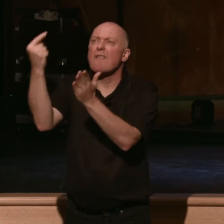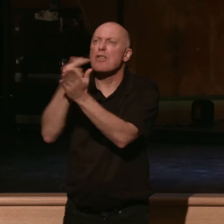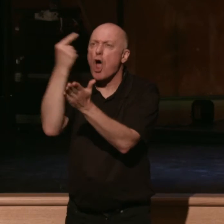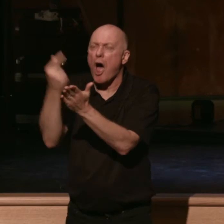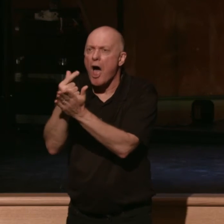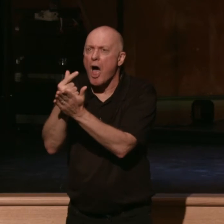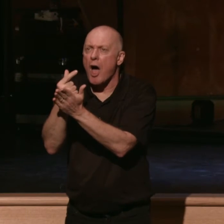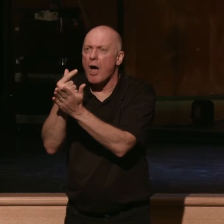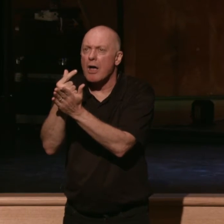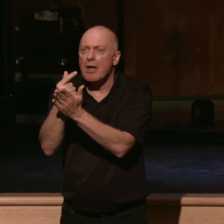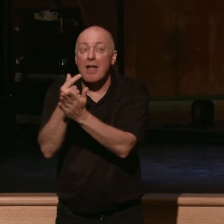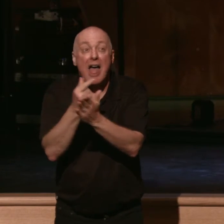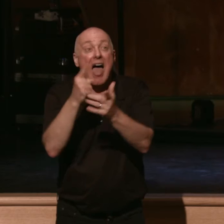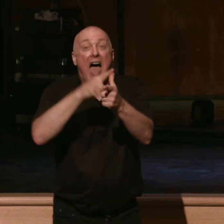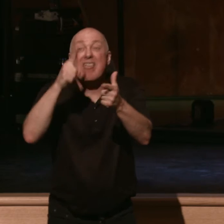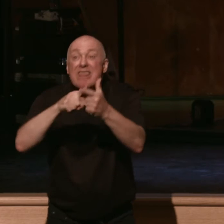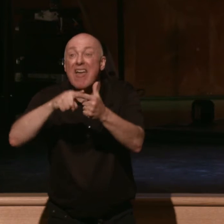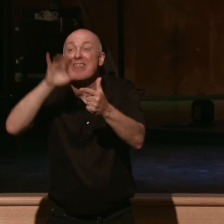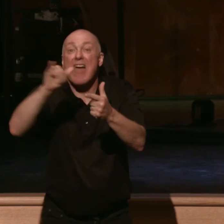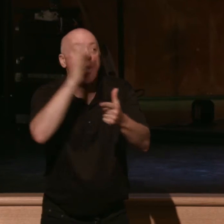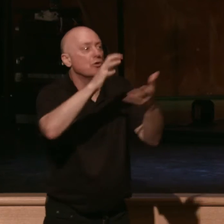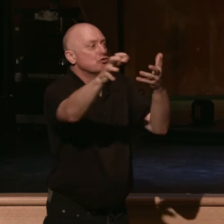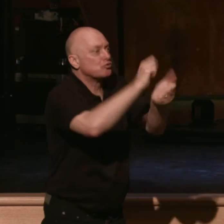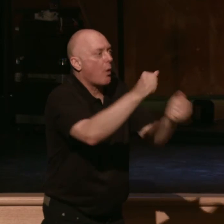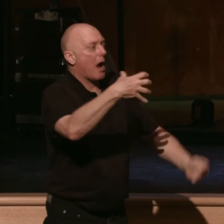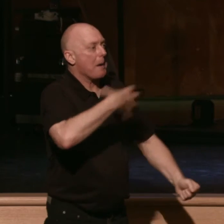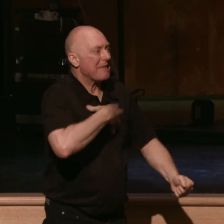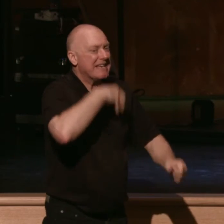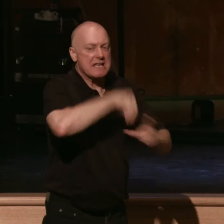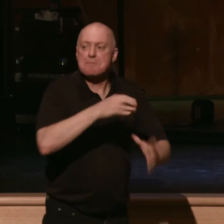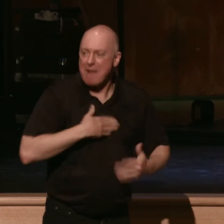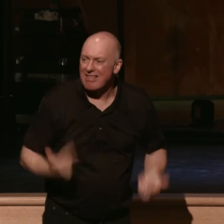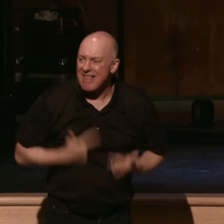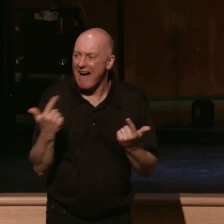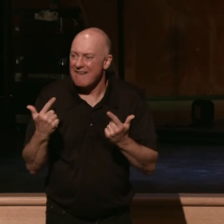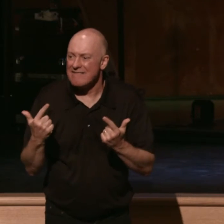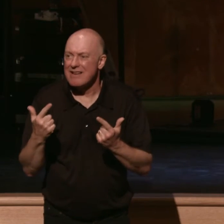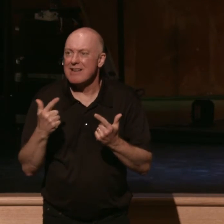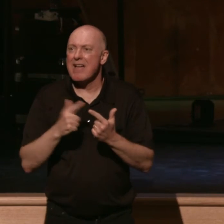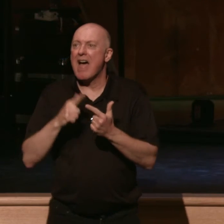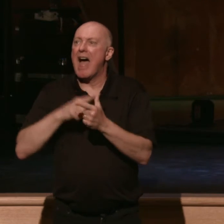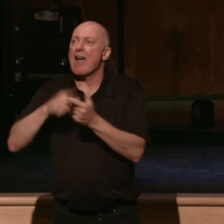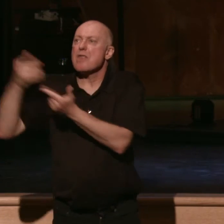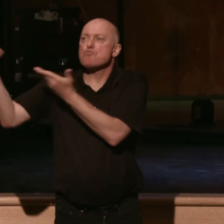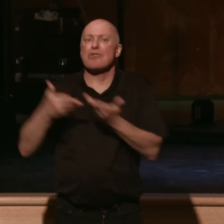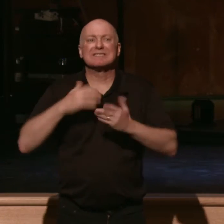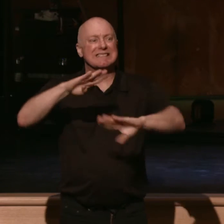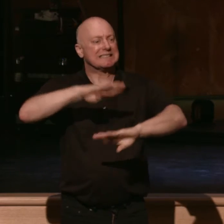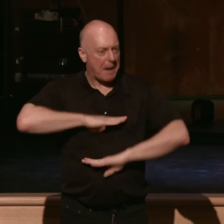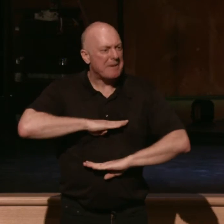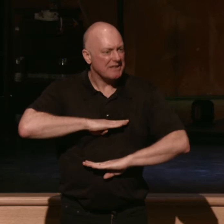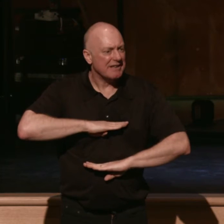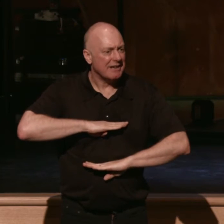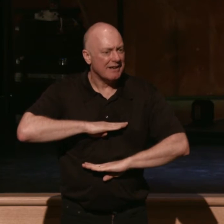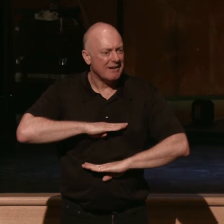destroys complaining in my life and brings contentment. The gospel